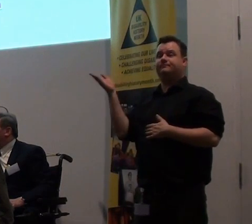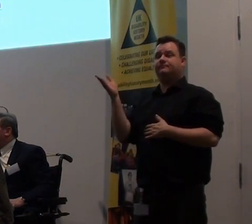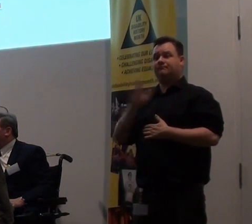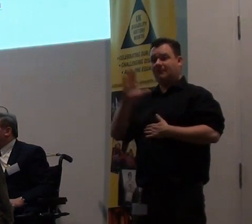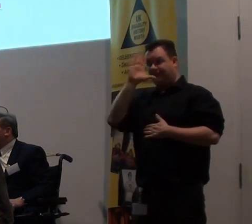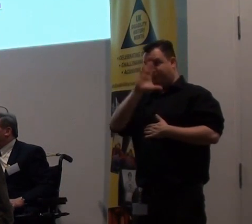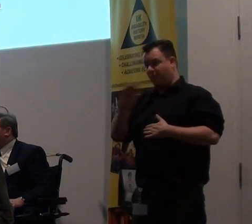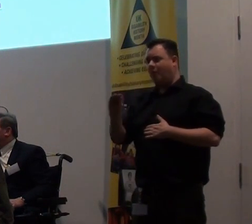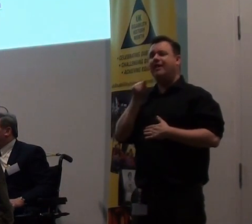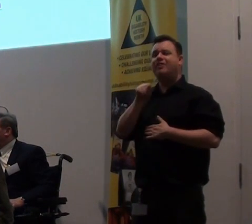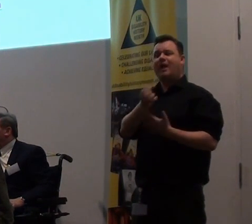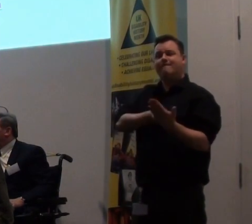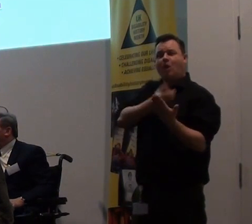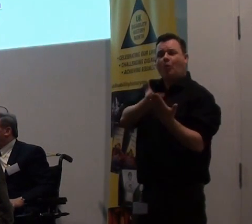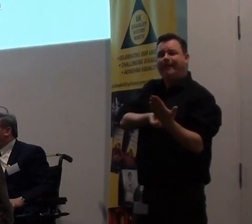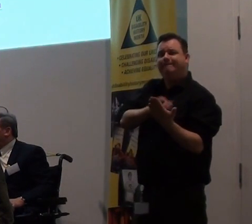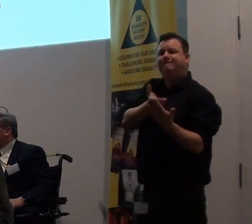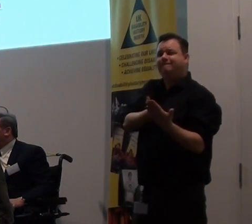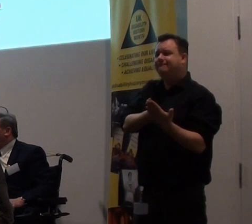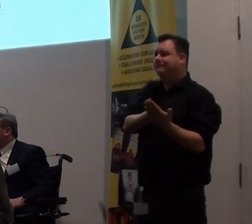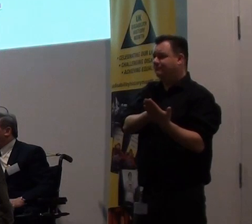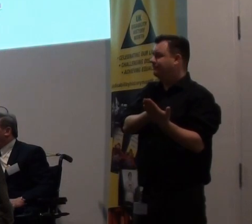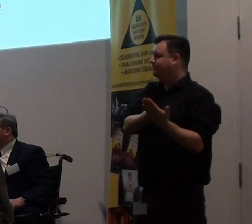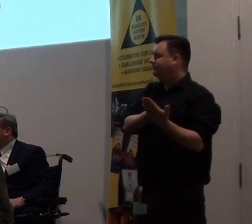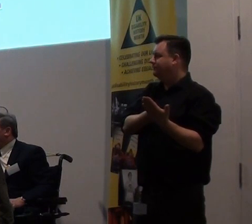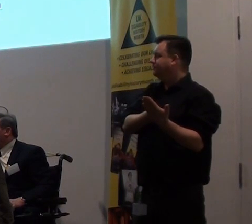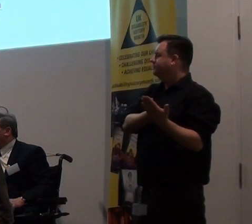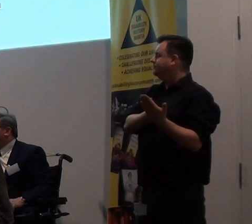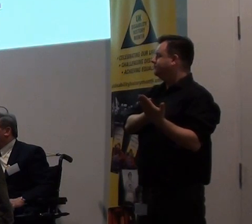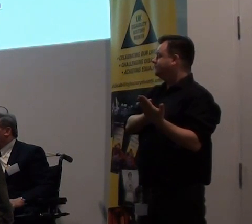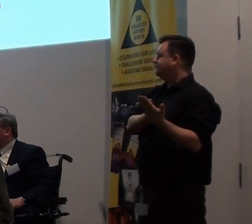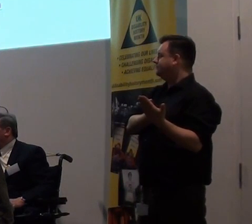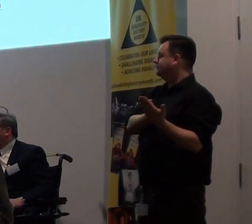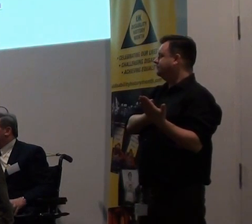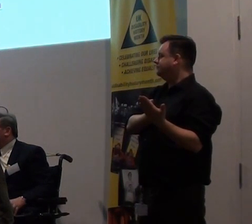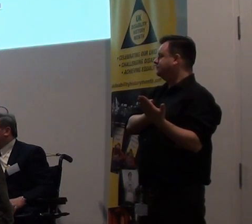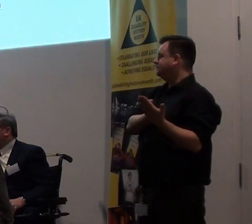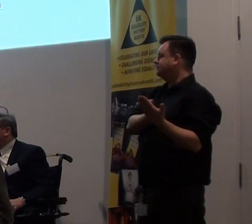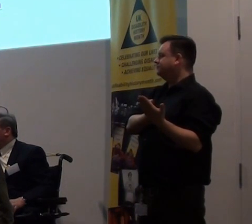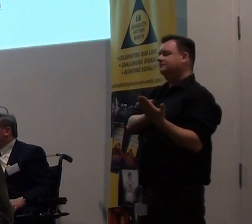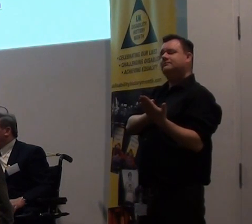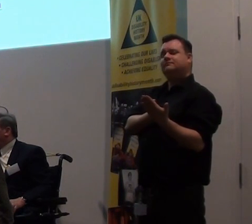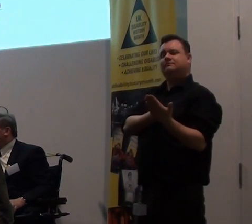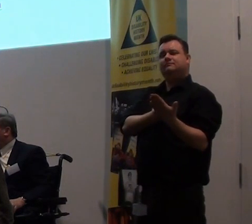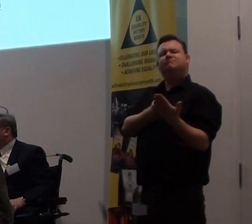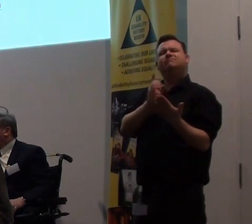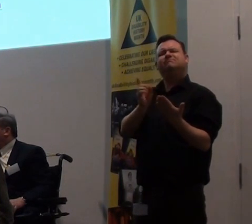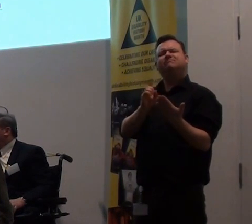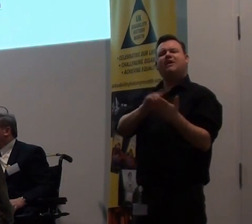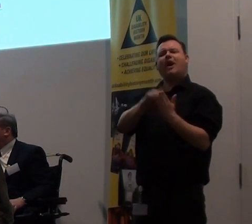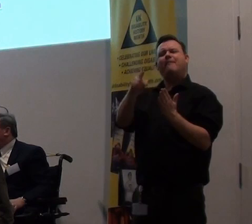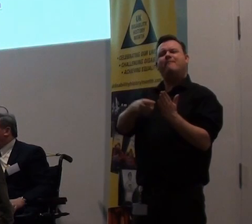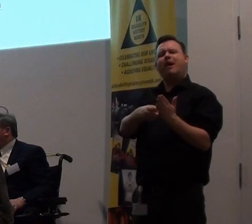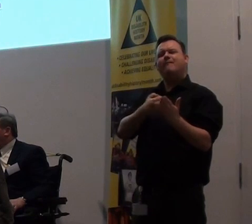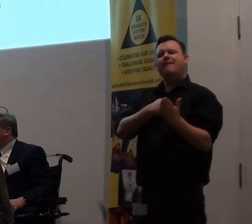about a friend of